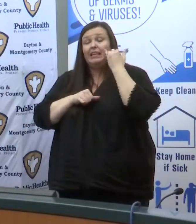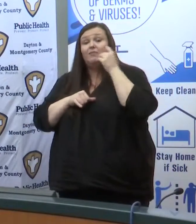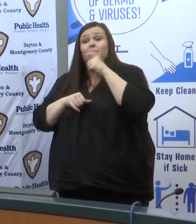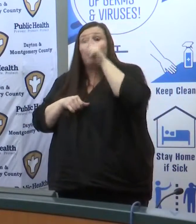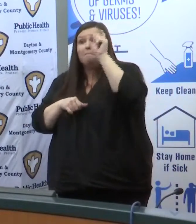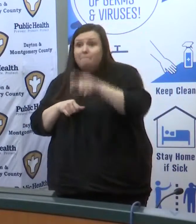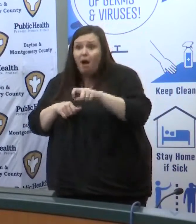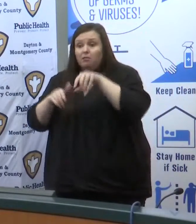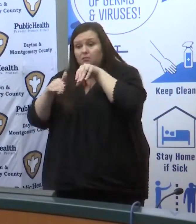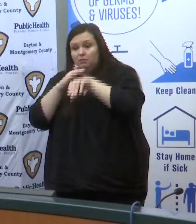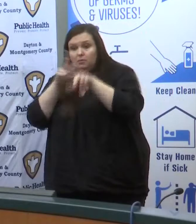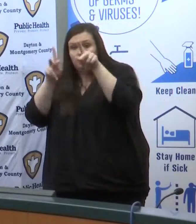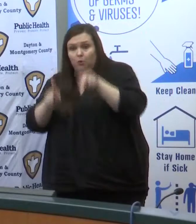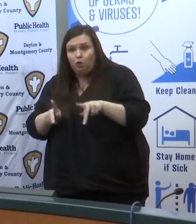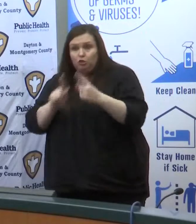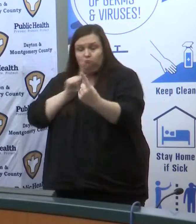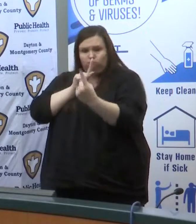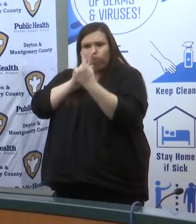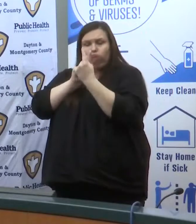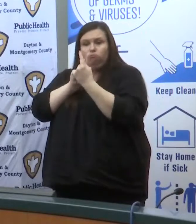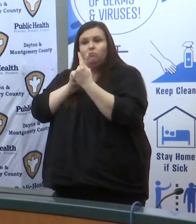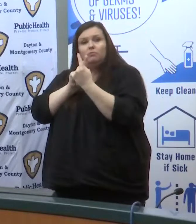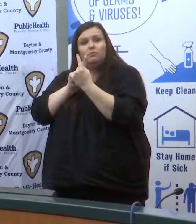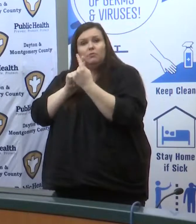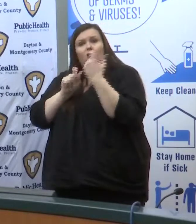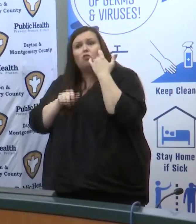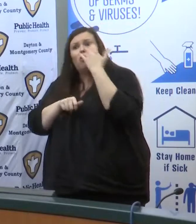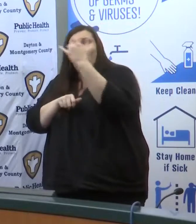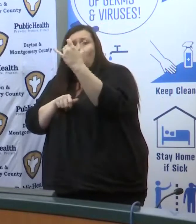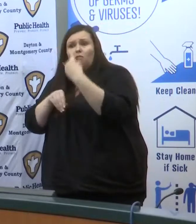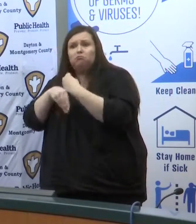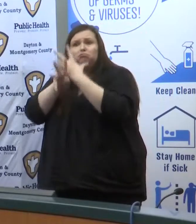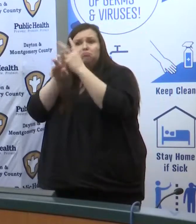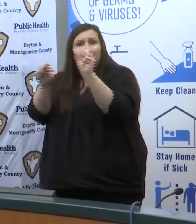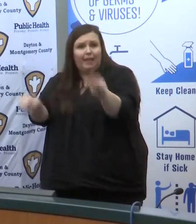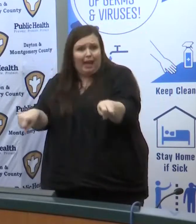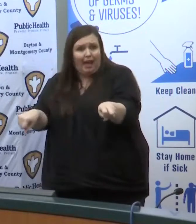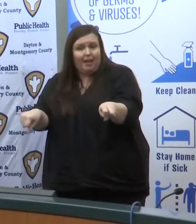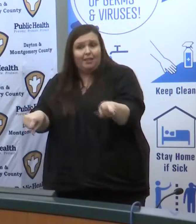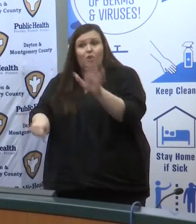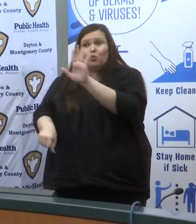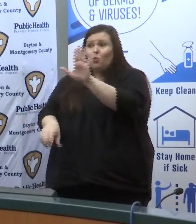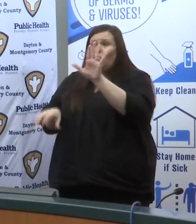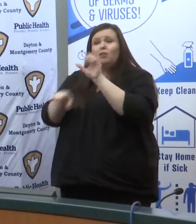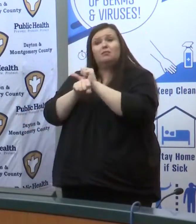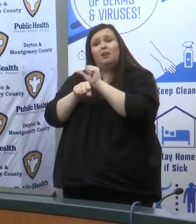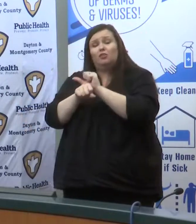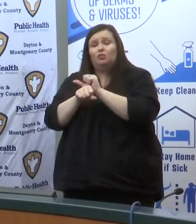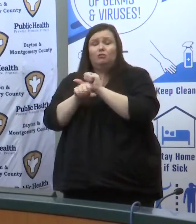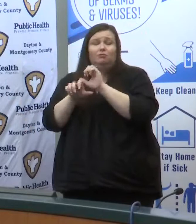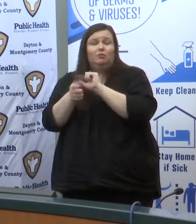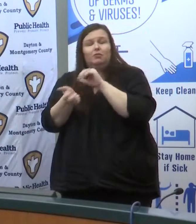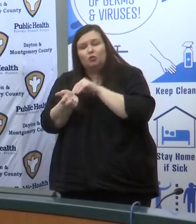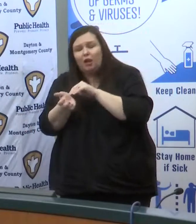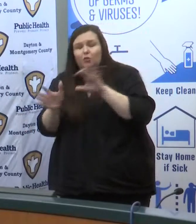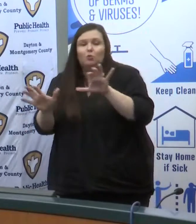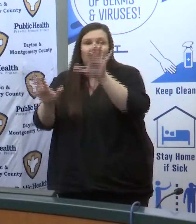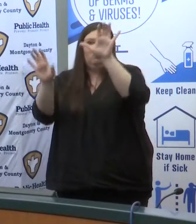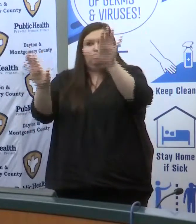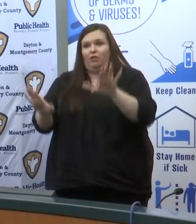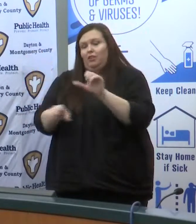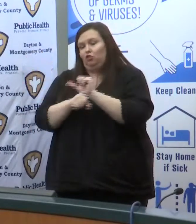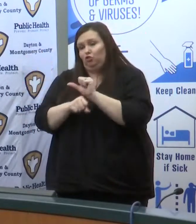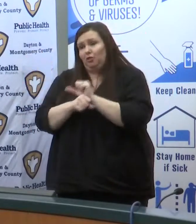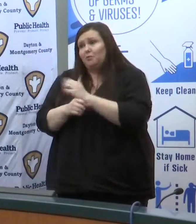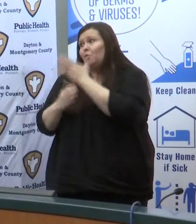ways that you can connect with your health care providers they're there for you and they're doing a great job so again thank you to everyone from Montgomery